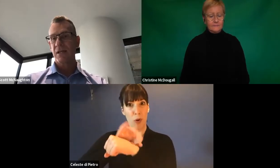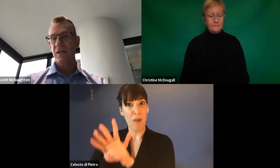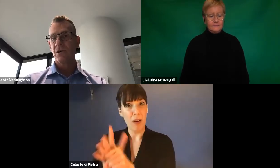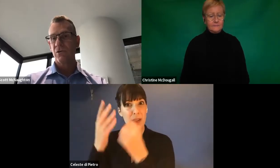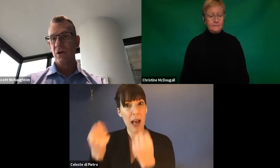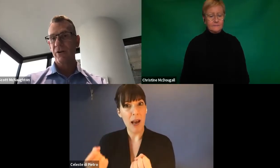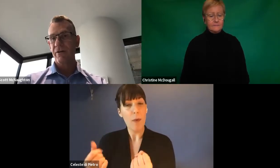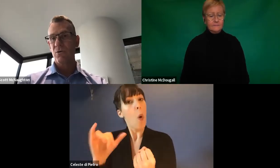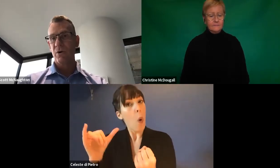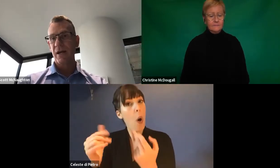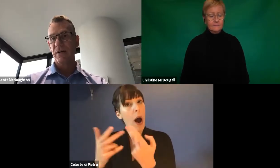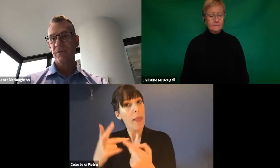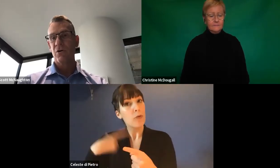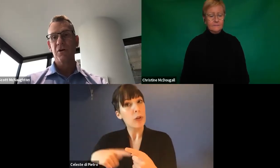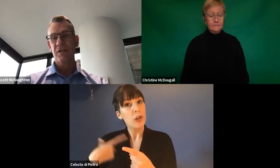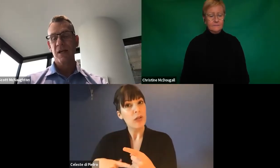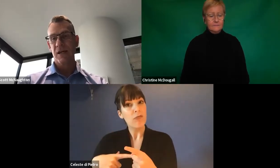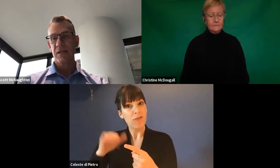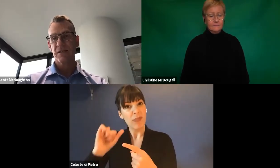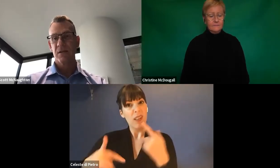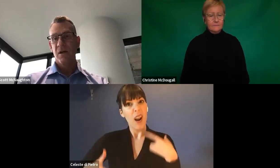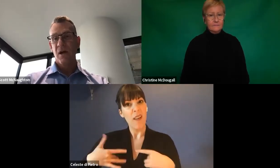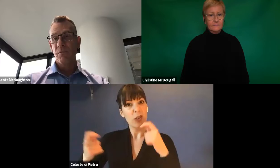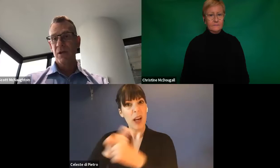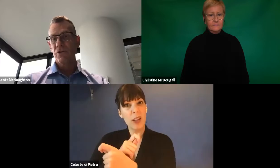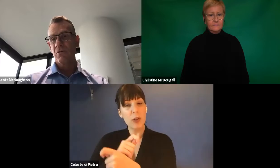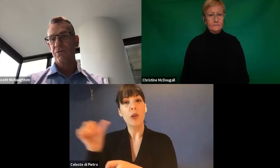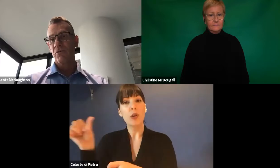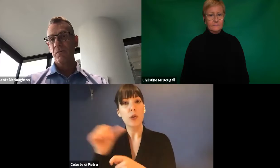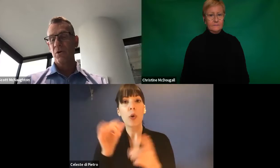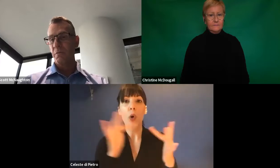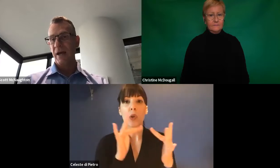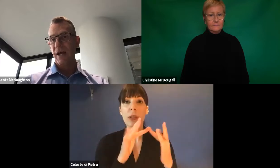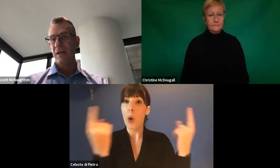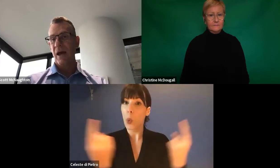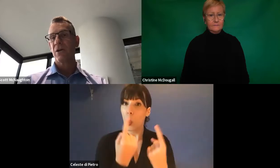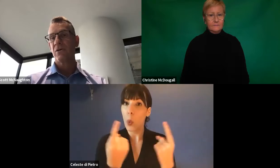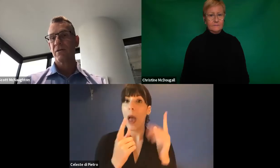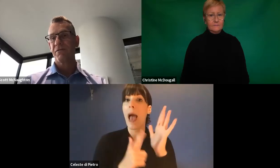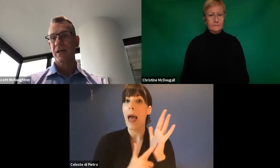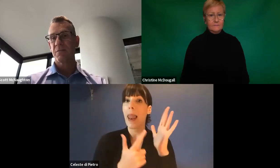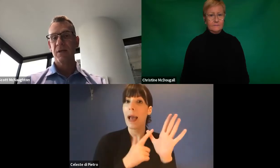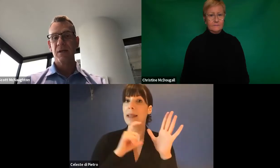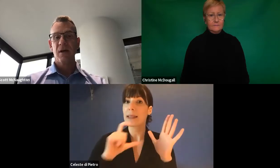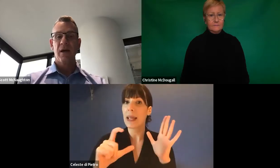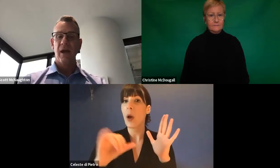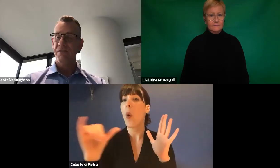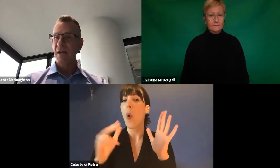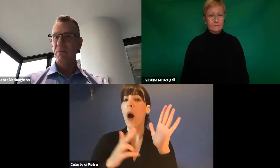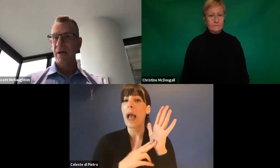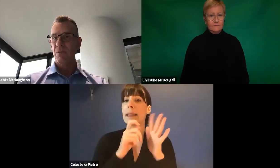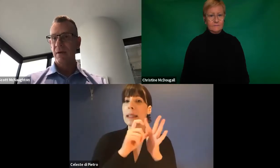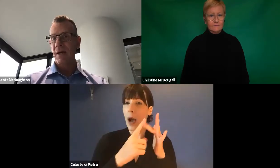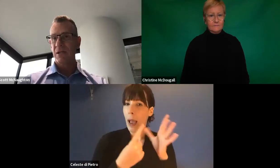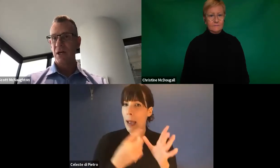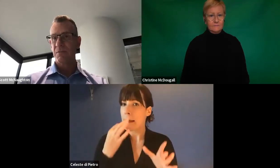contacting your local area coordinator, or contacting us, and we can talk through your plan, how to use it flexibly. If